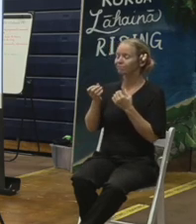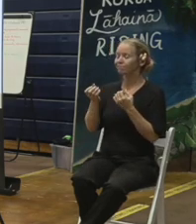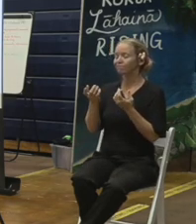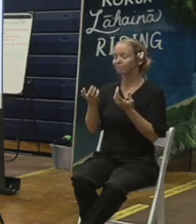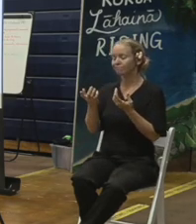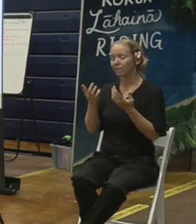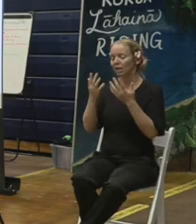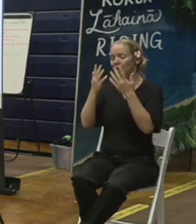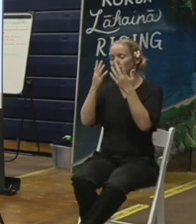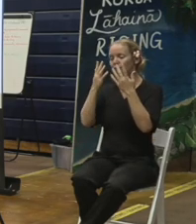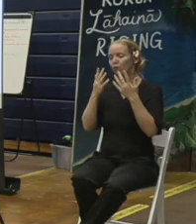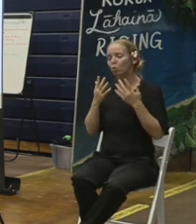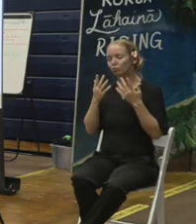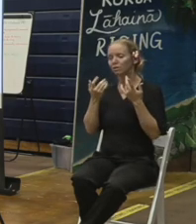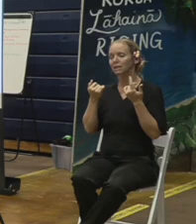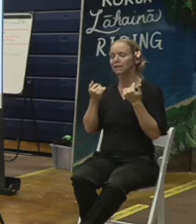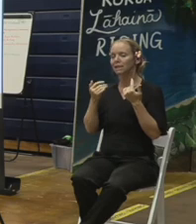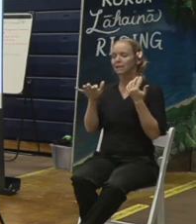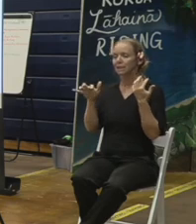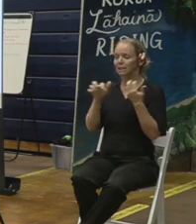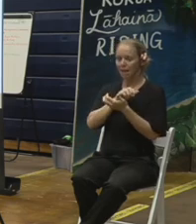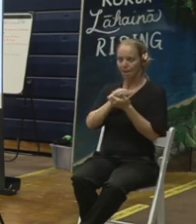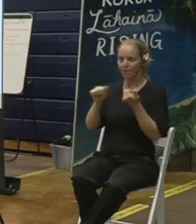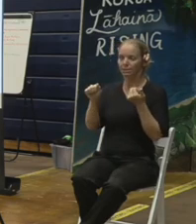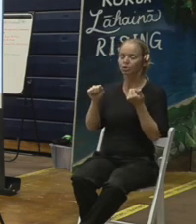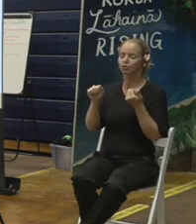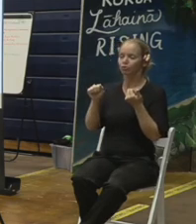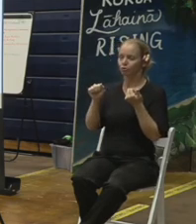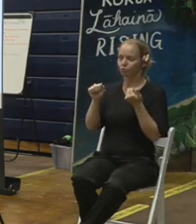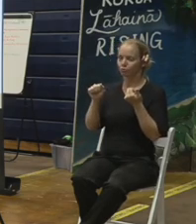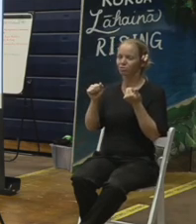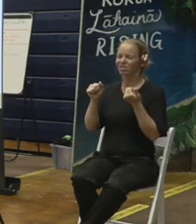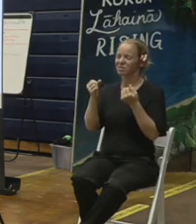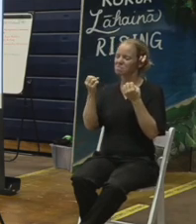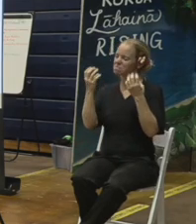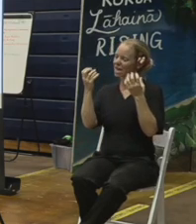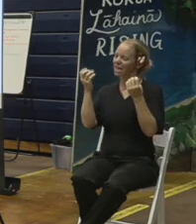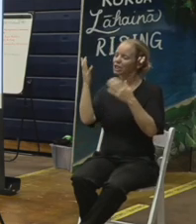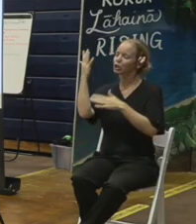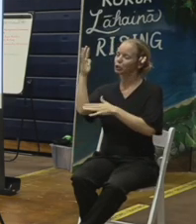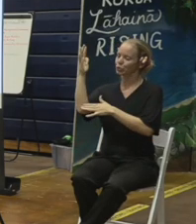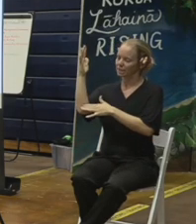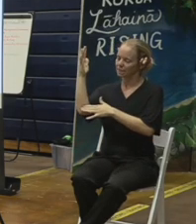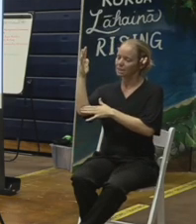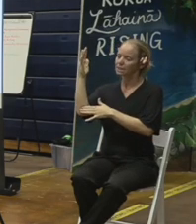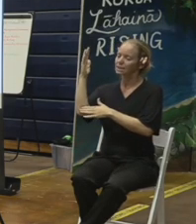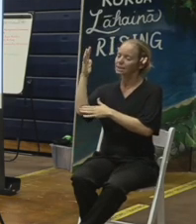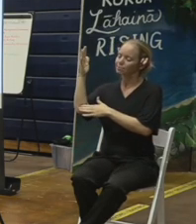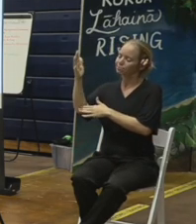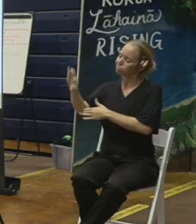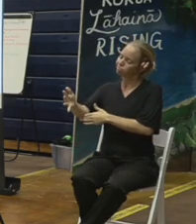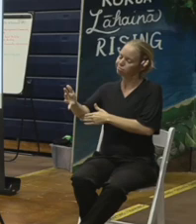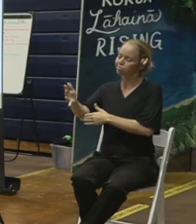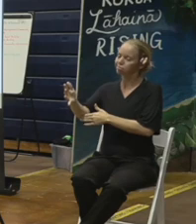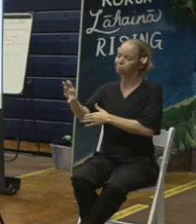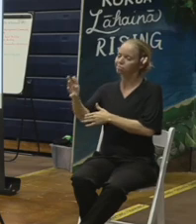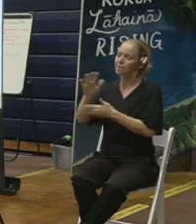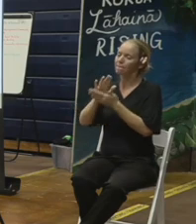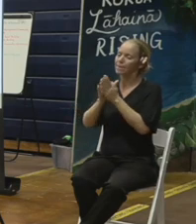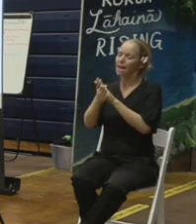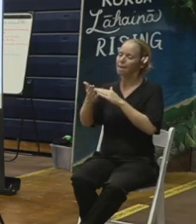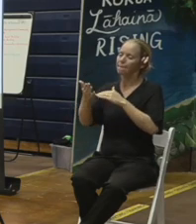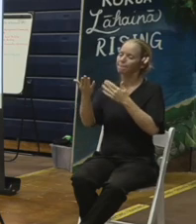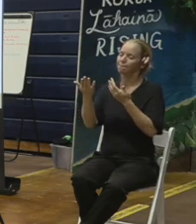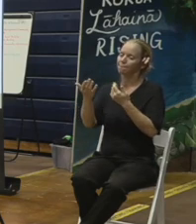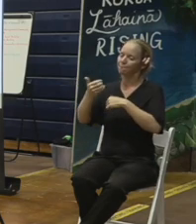lot of trees were damaged to the point where they are now a significant hazard to not only the safety of our crews, but then would be a